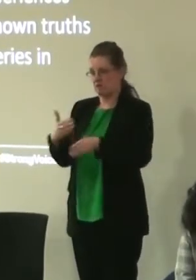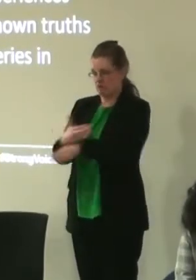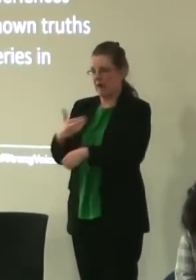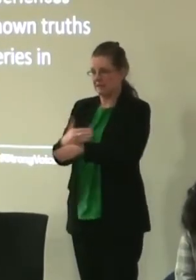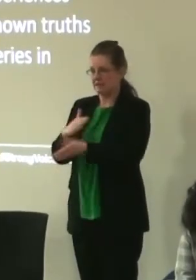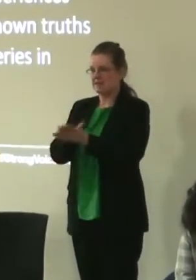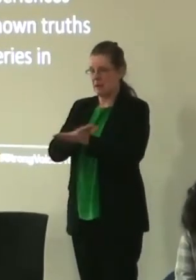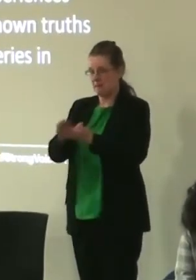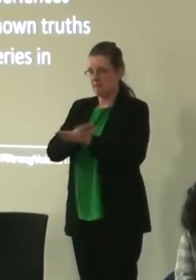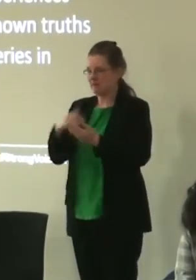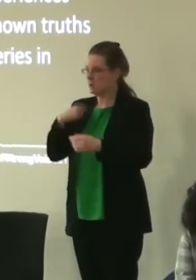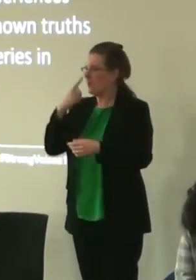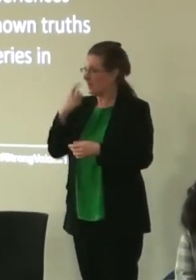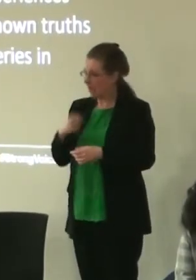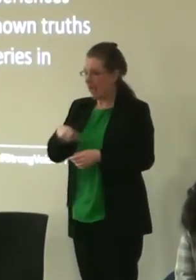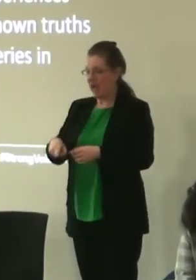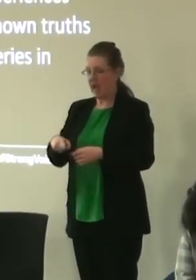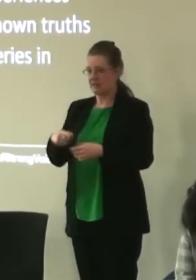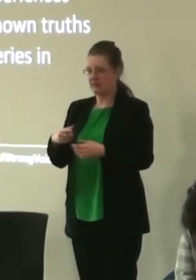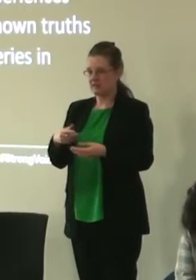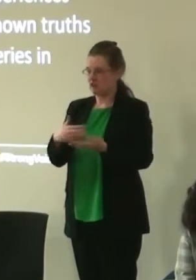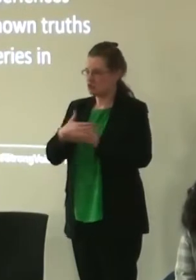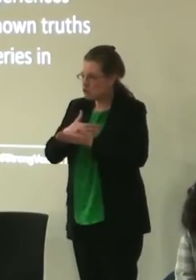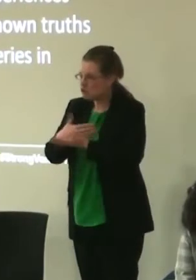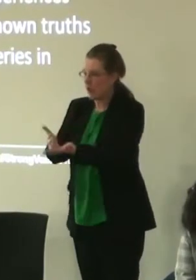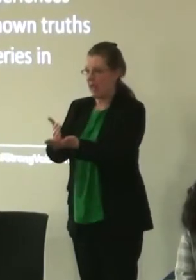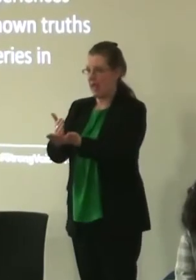enables us to recycle more proactively and explicitly